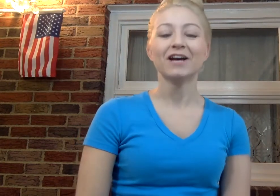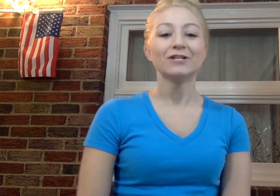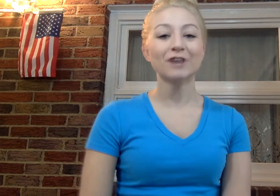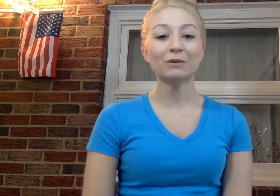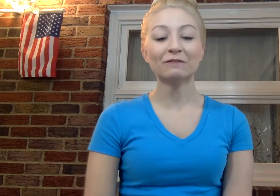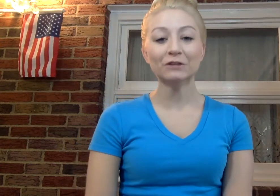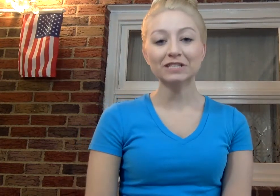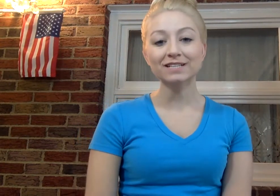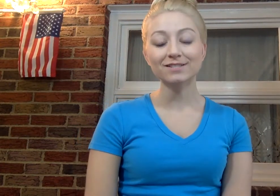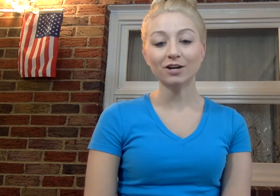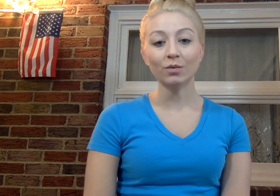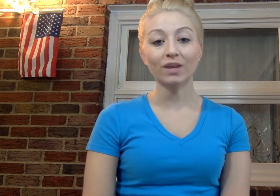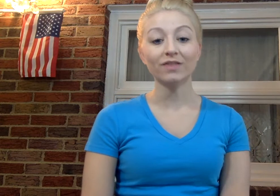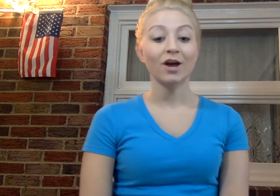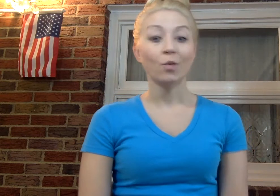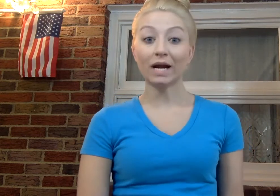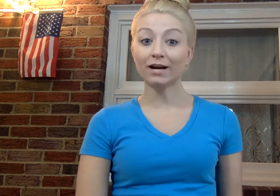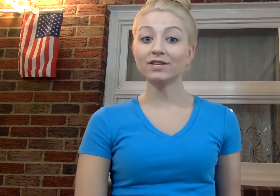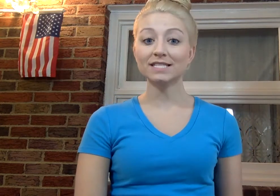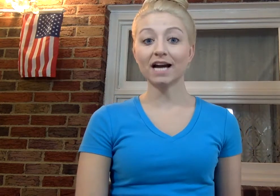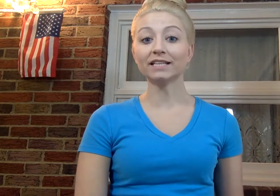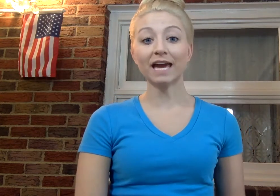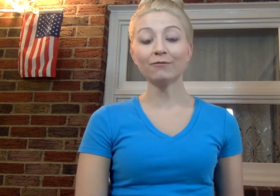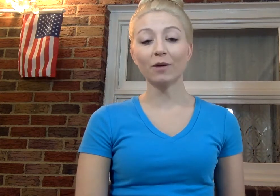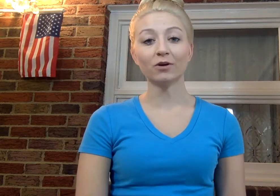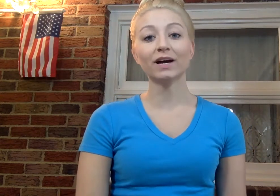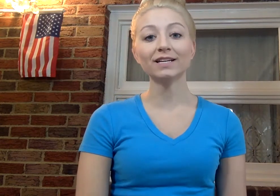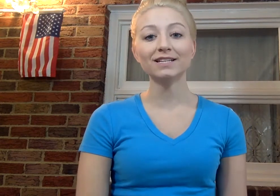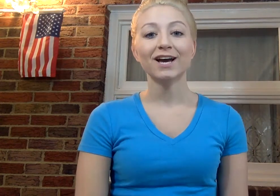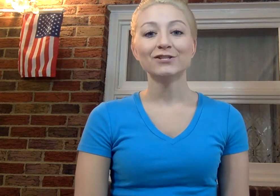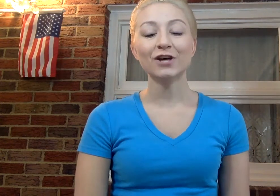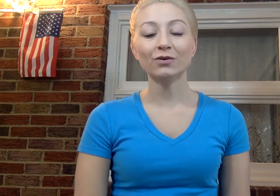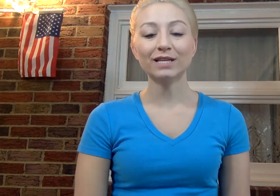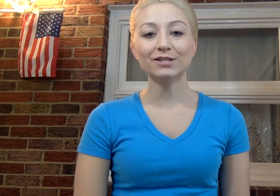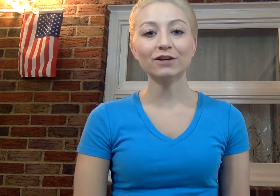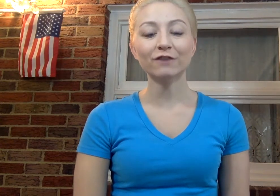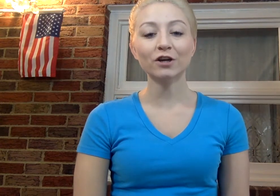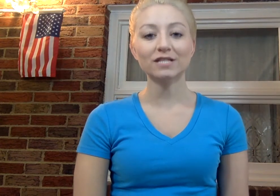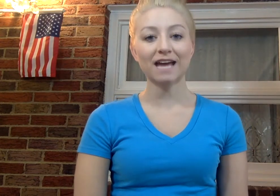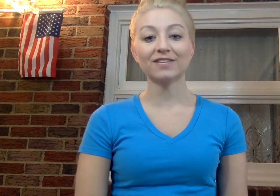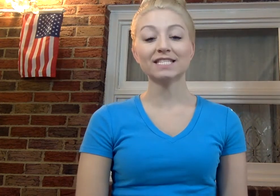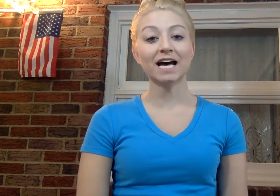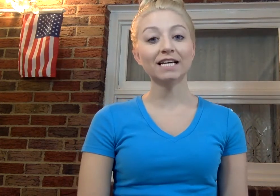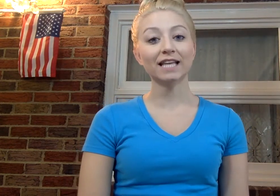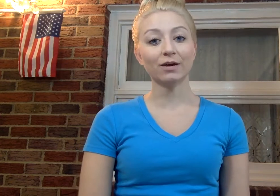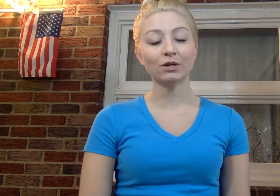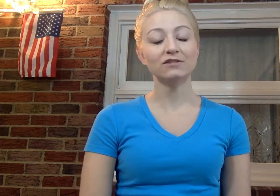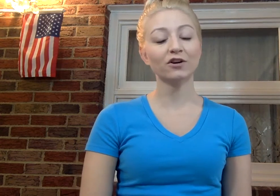So we're first going to start with where the sign came from, all right? So let's look first at the sign language for